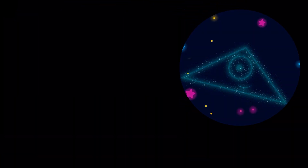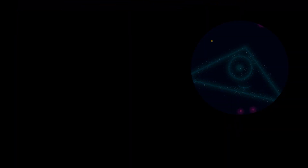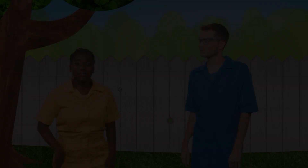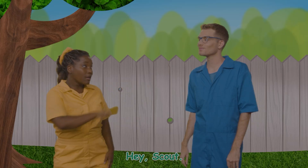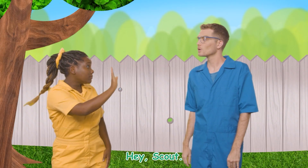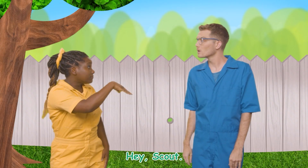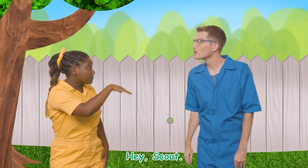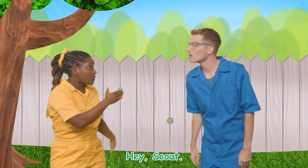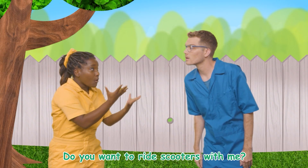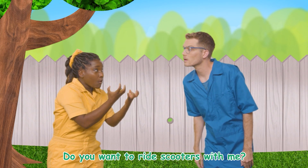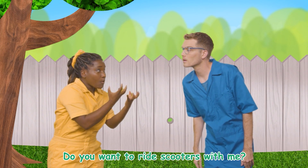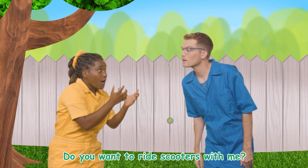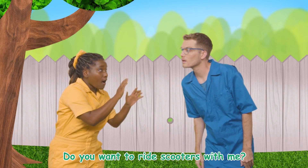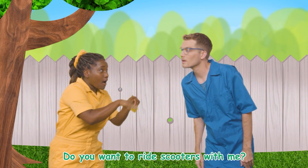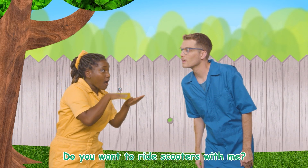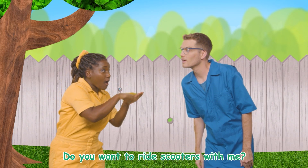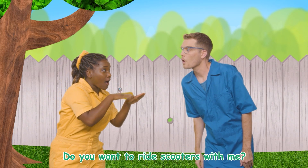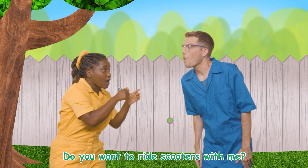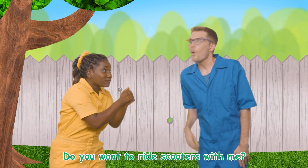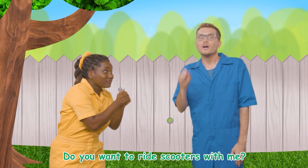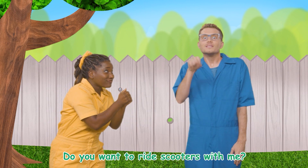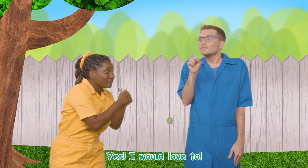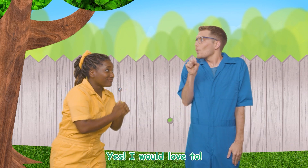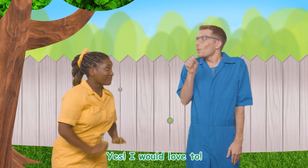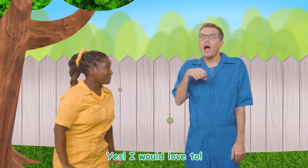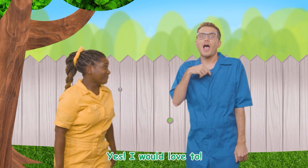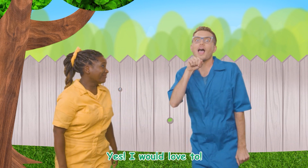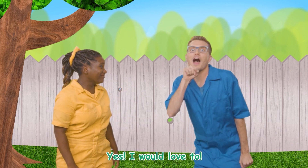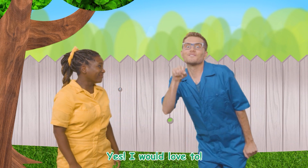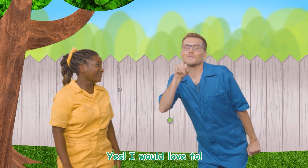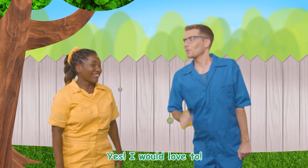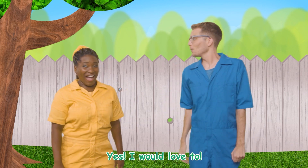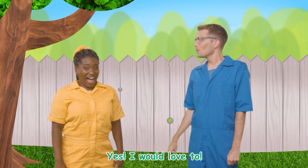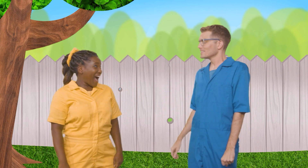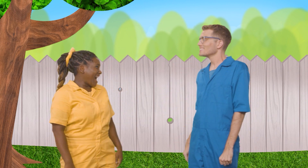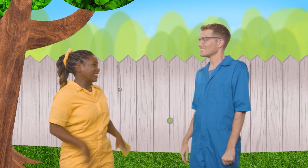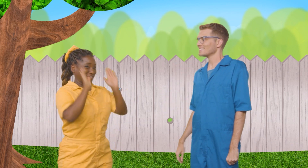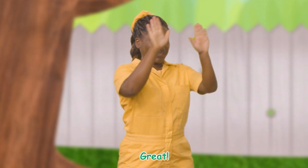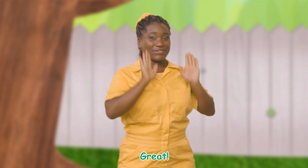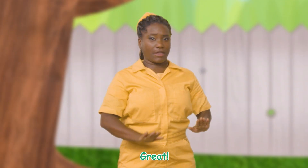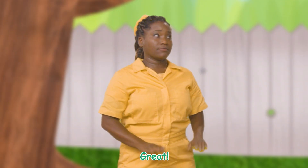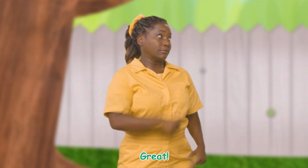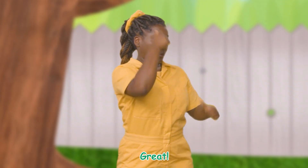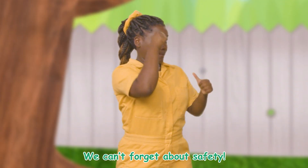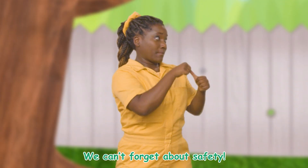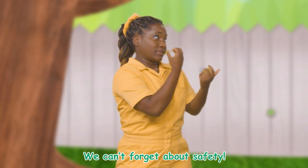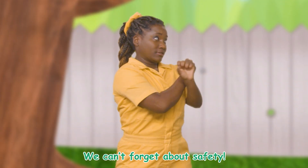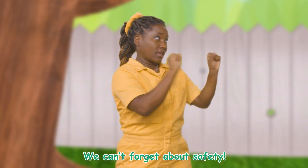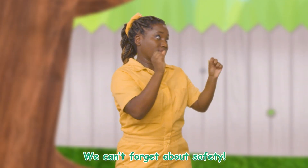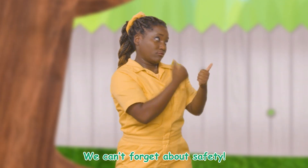Hey, Skell Do you want to ride scooters with me? Yes I would love to Great We can't forget about